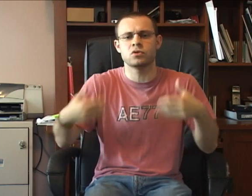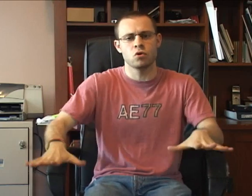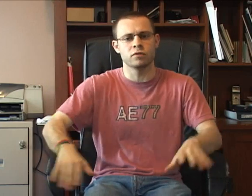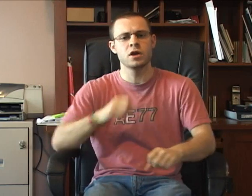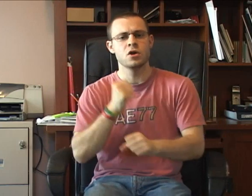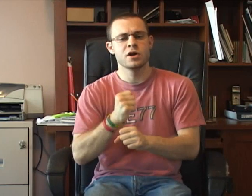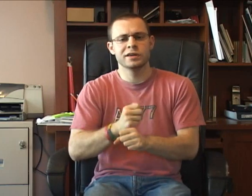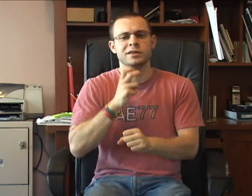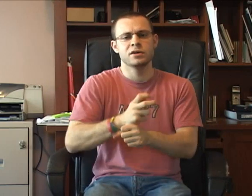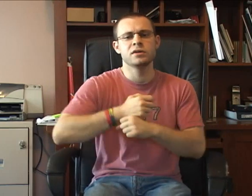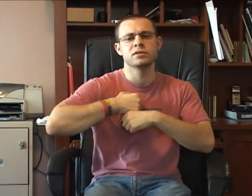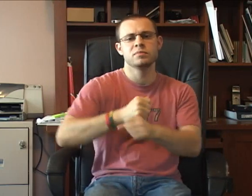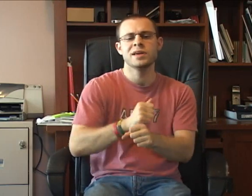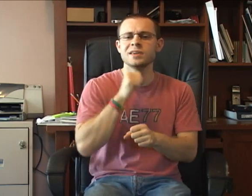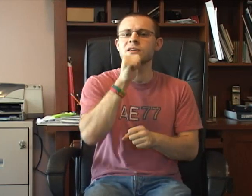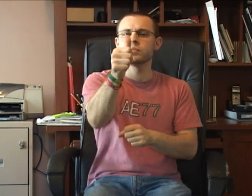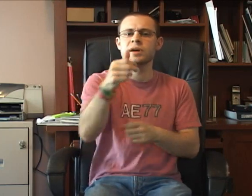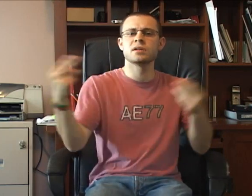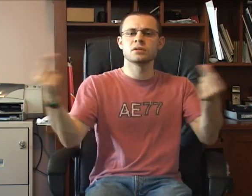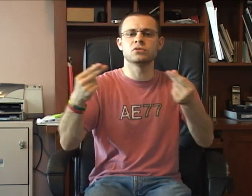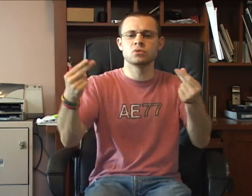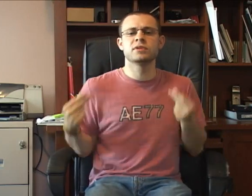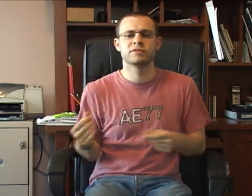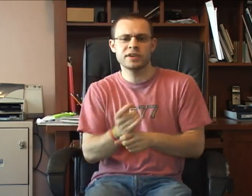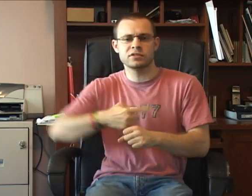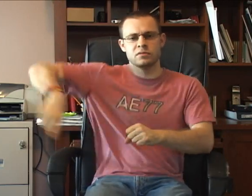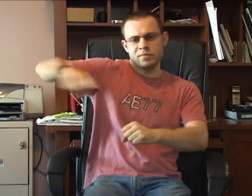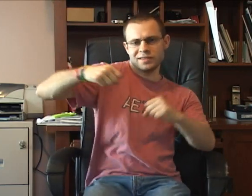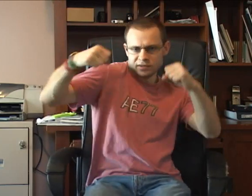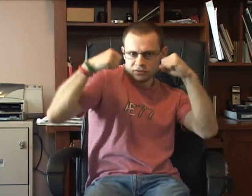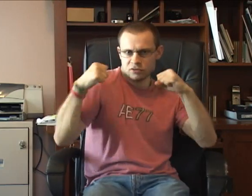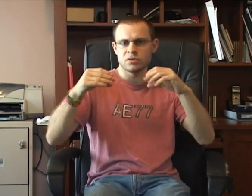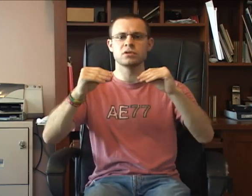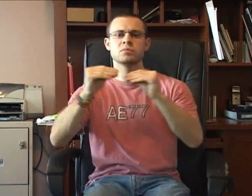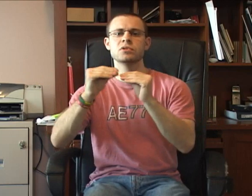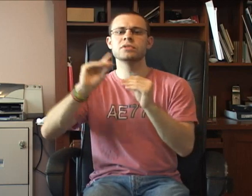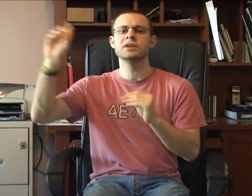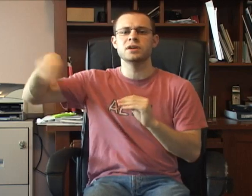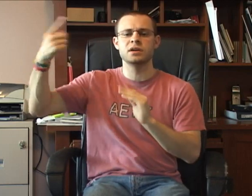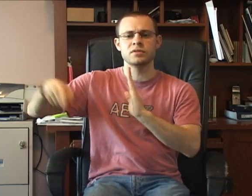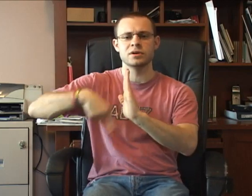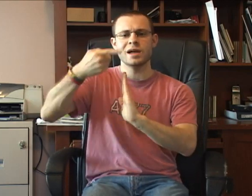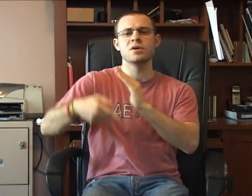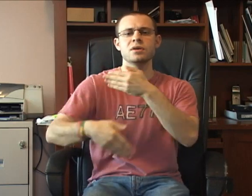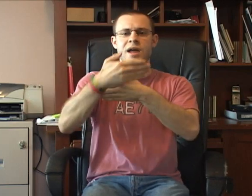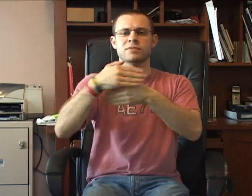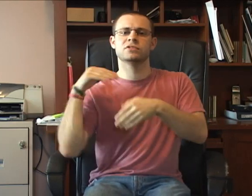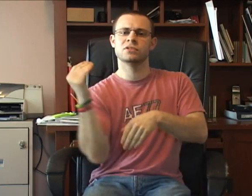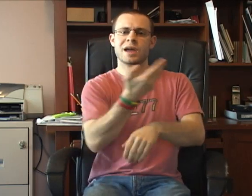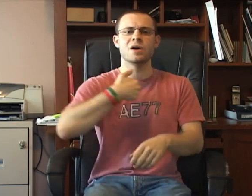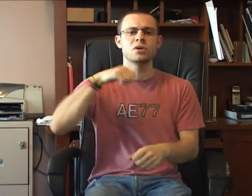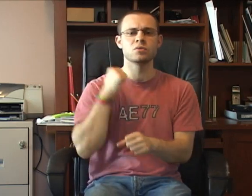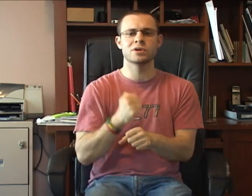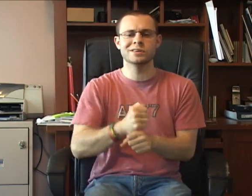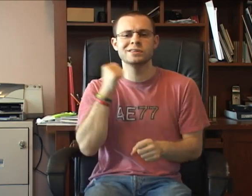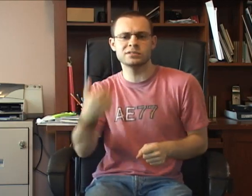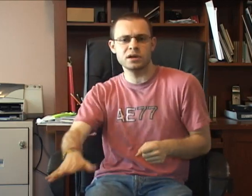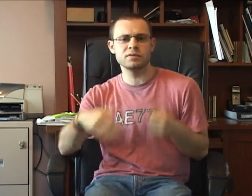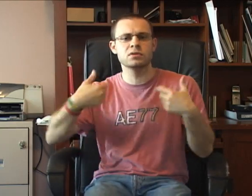over Work it other, make it better Do it faster, makes us hunger All than ever Hour after hour Work is never